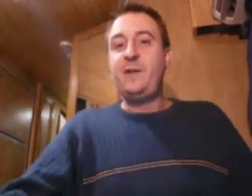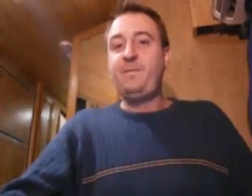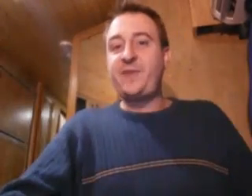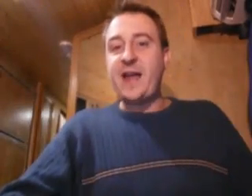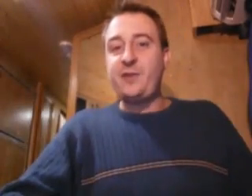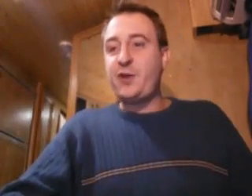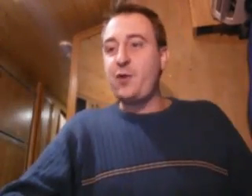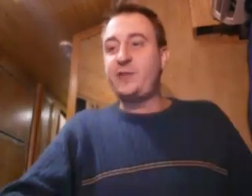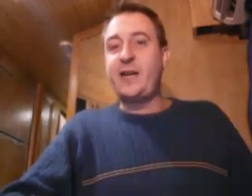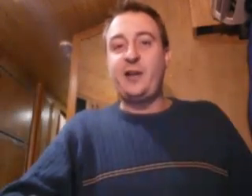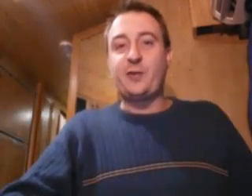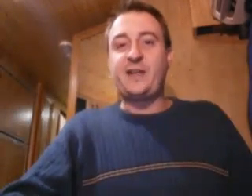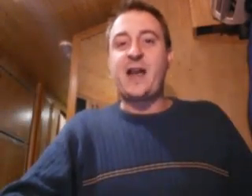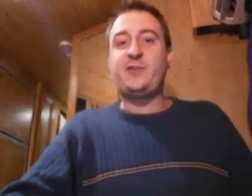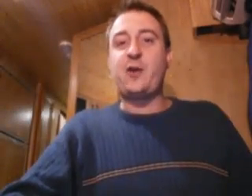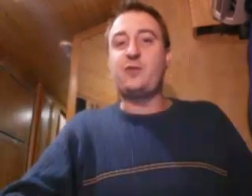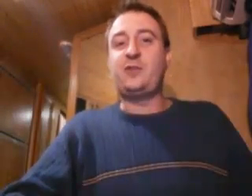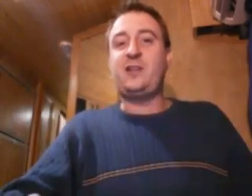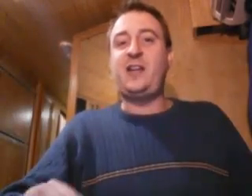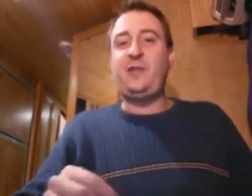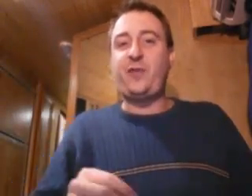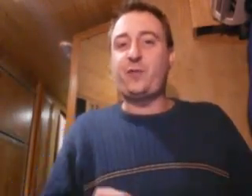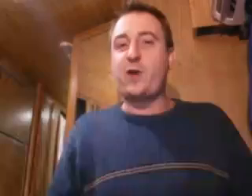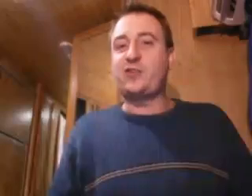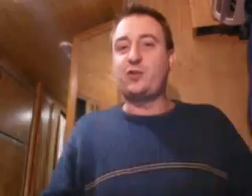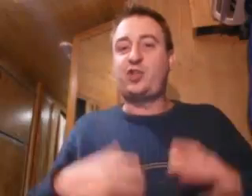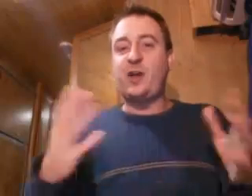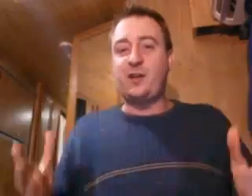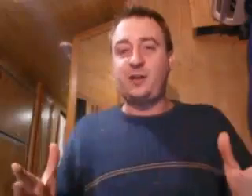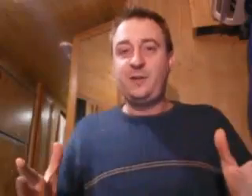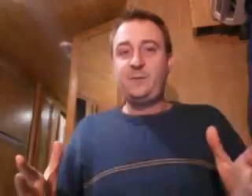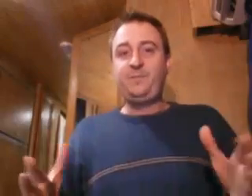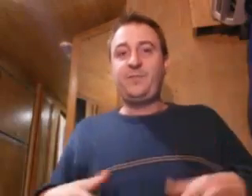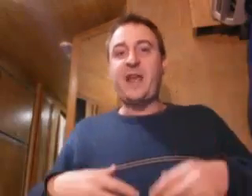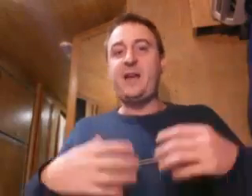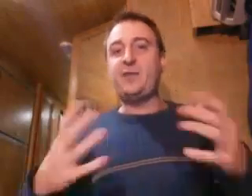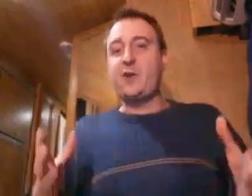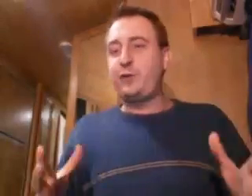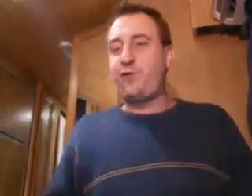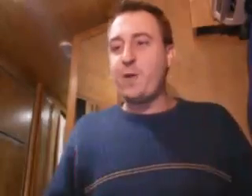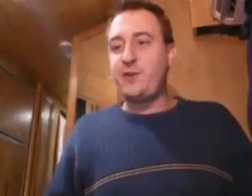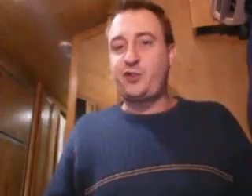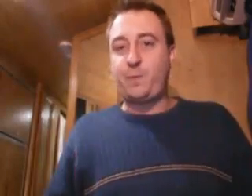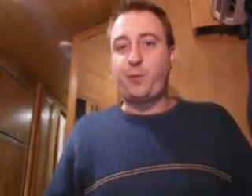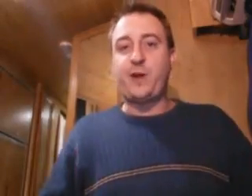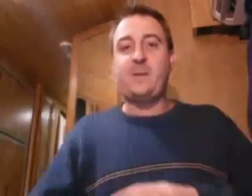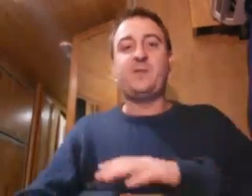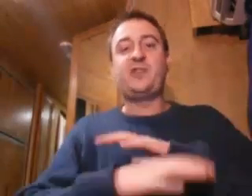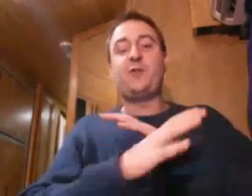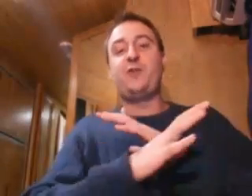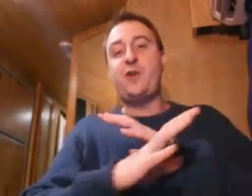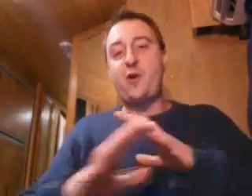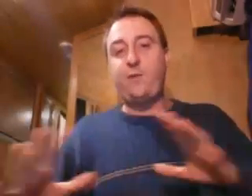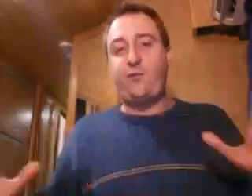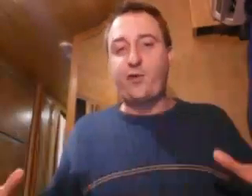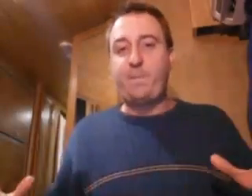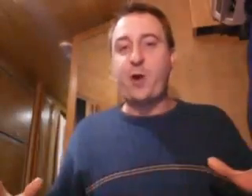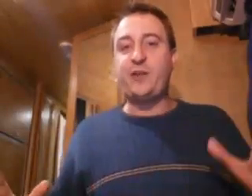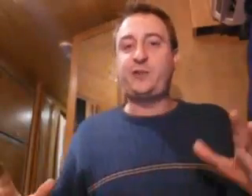Down goes Hillary. Down goes Keith Russell Judd. Down goes Vermin Supreme. So no free ponies